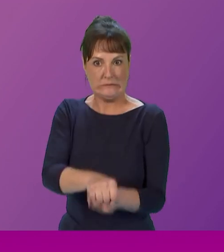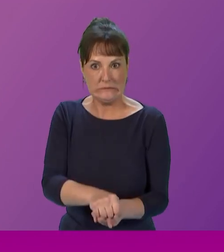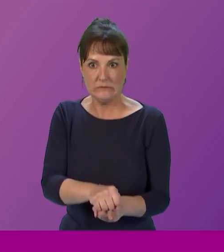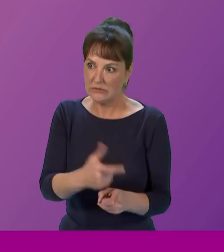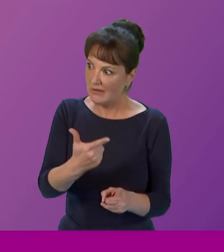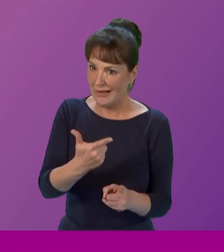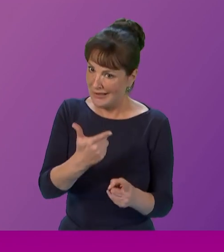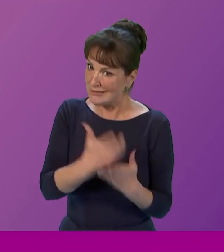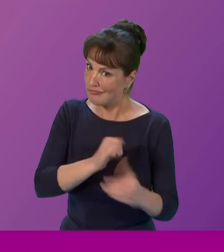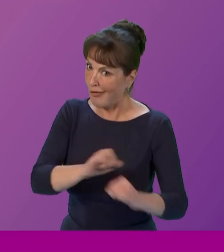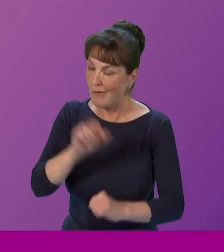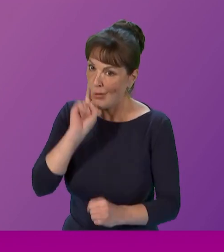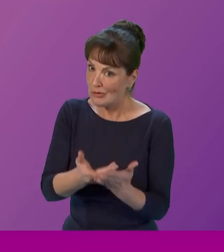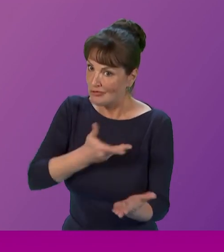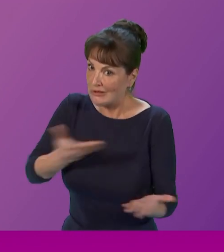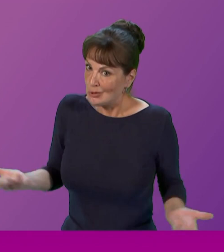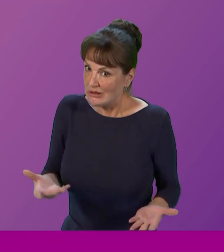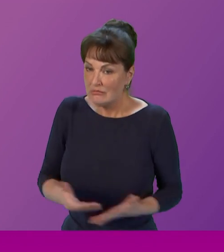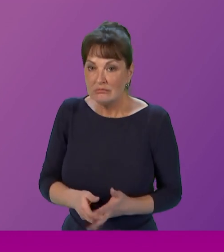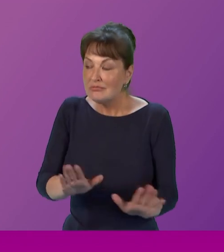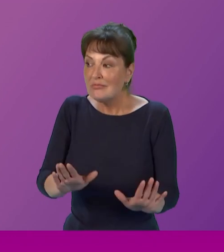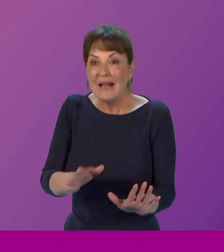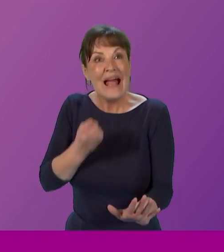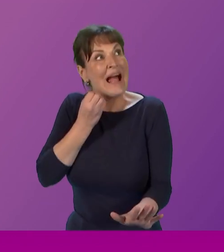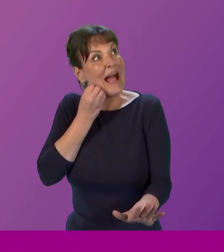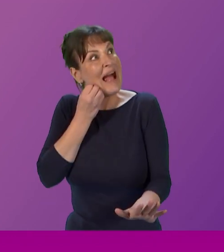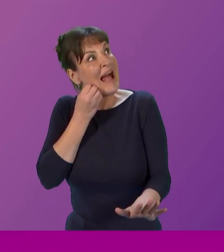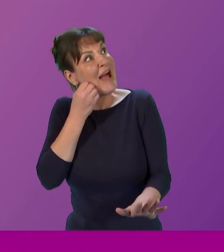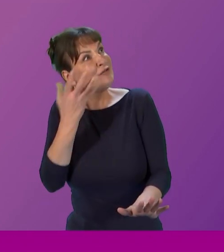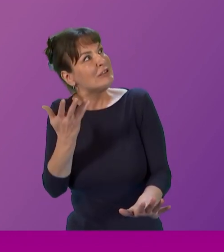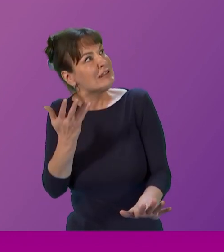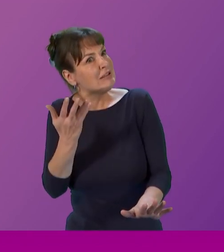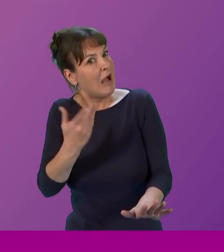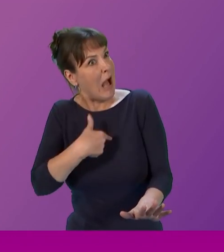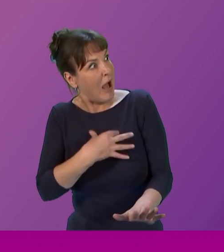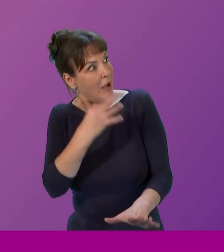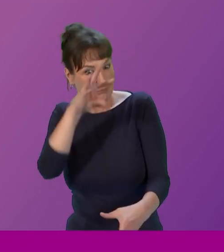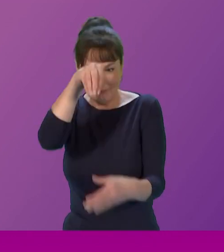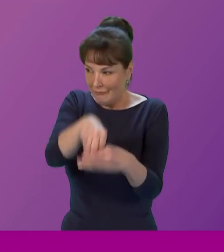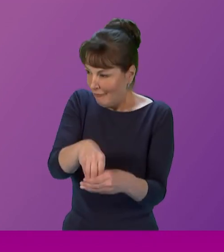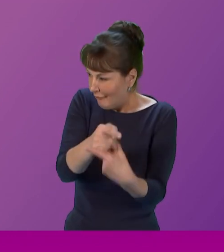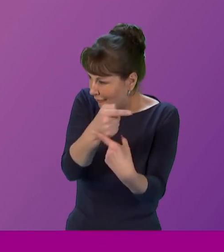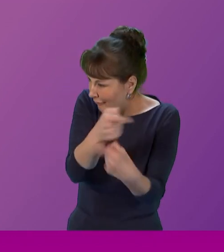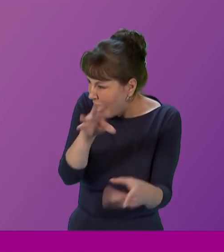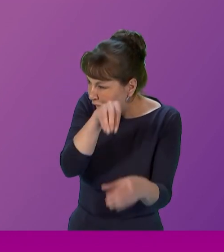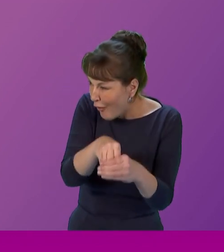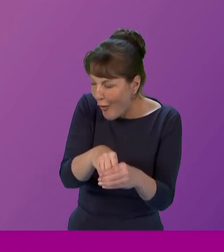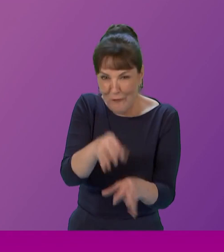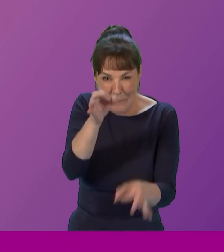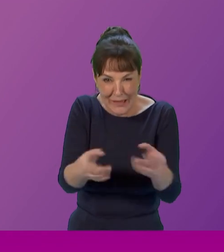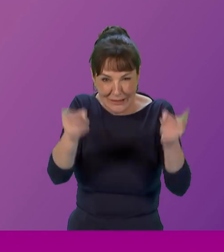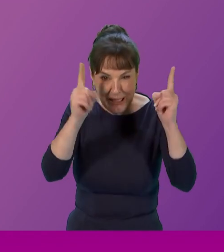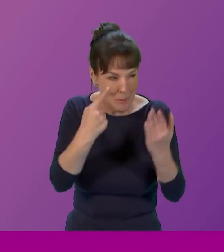it's not every day that I get to be in the august company of equality practitioners policy makers political